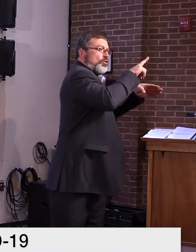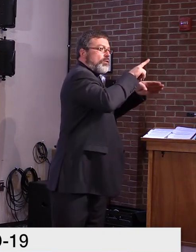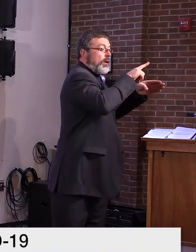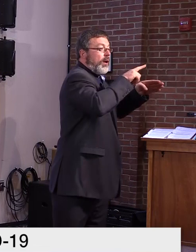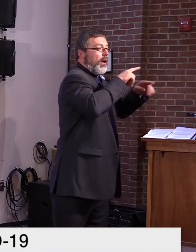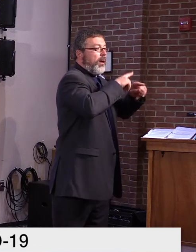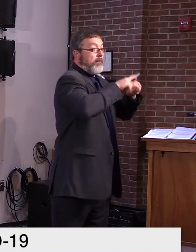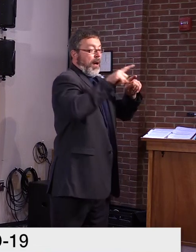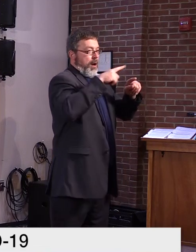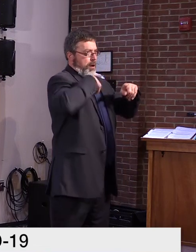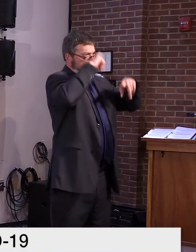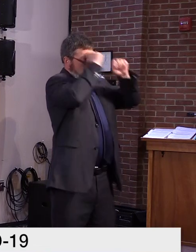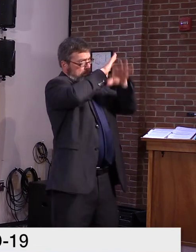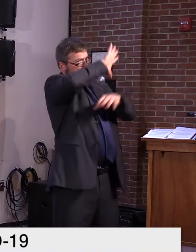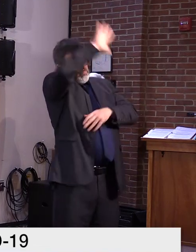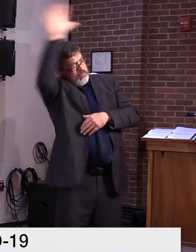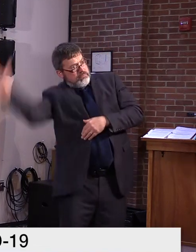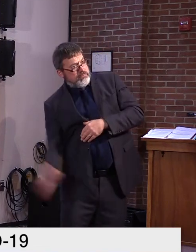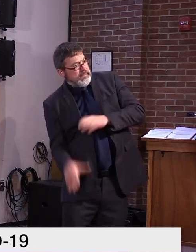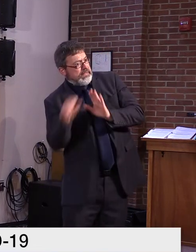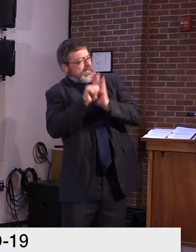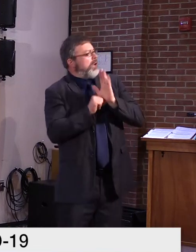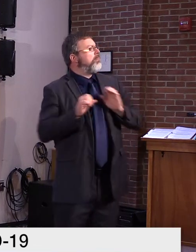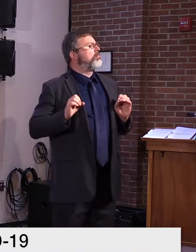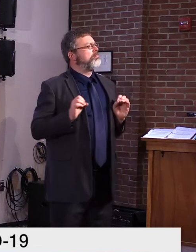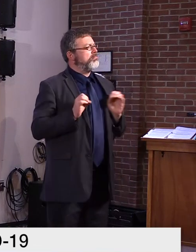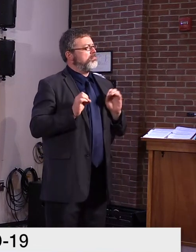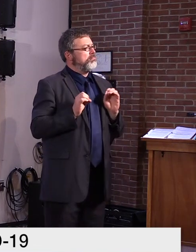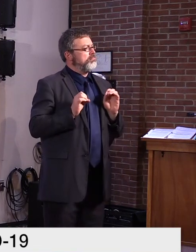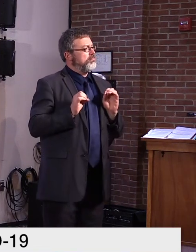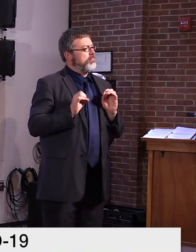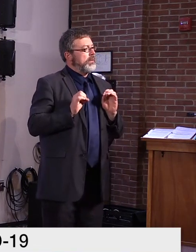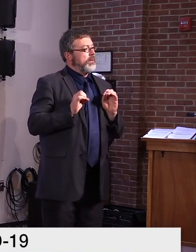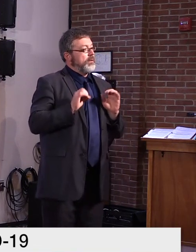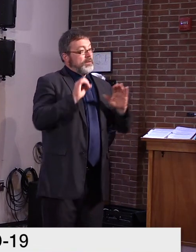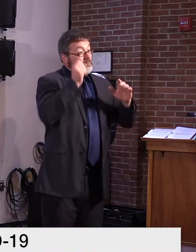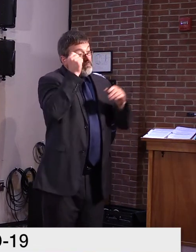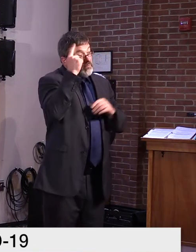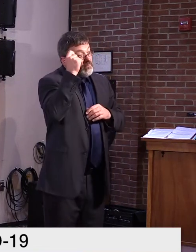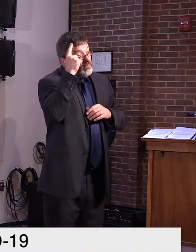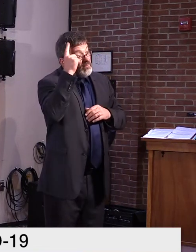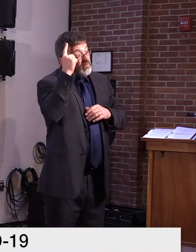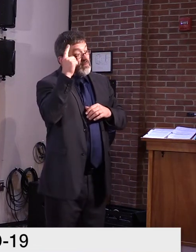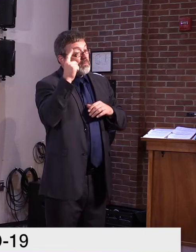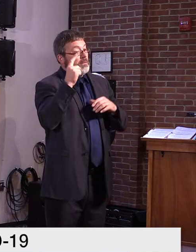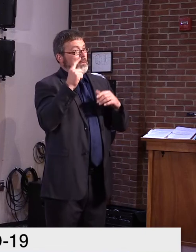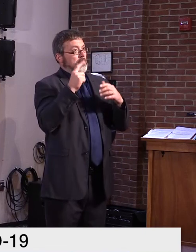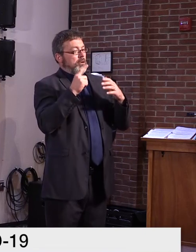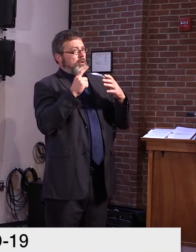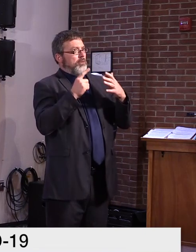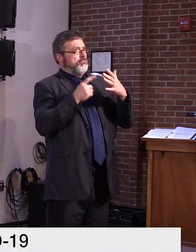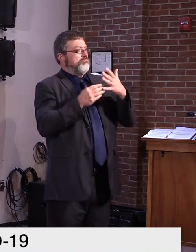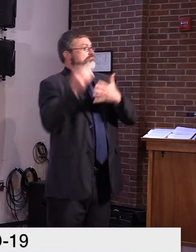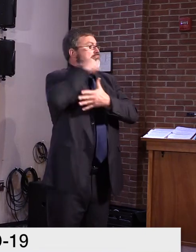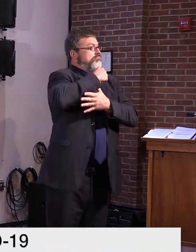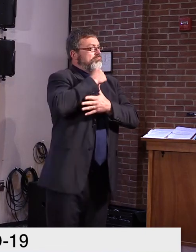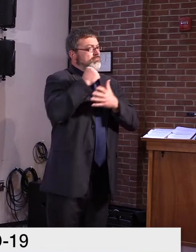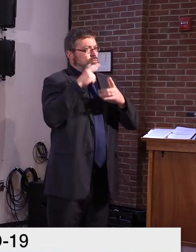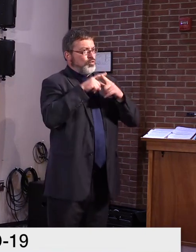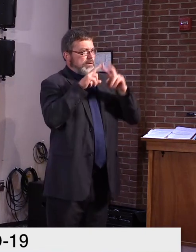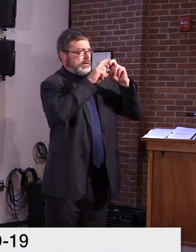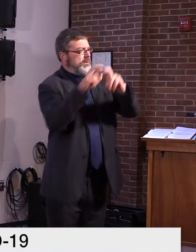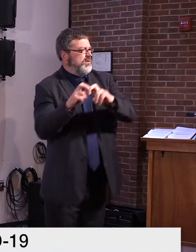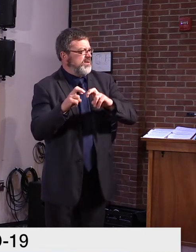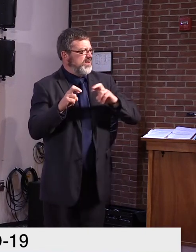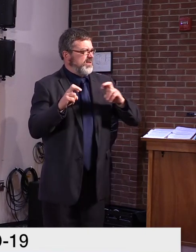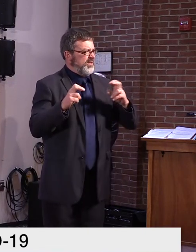from the data that, um, there are no colleges that stand out as having, uh, you know, a lot of cases compared to how many students